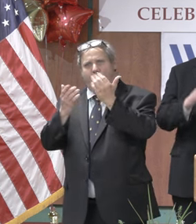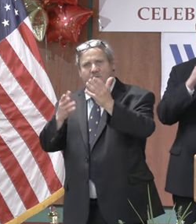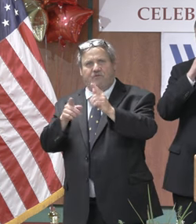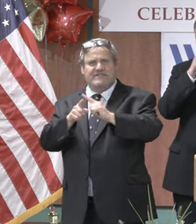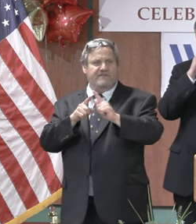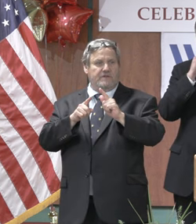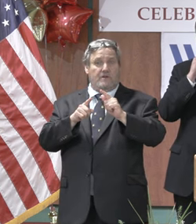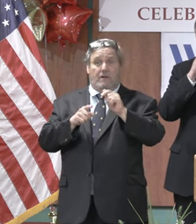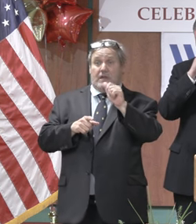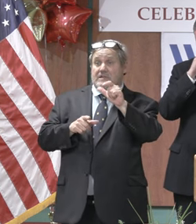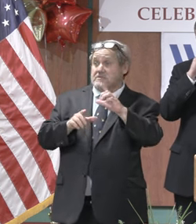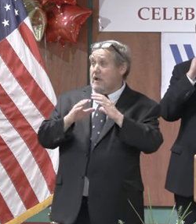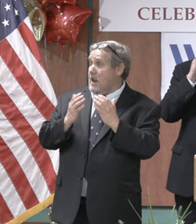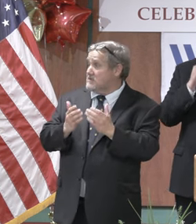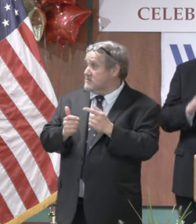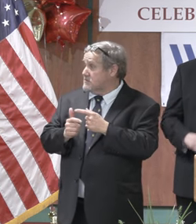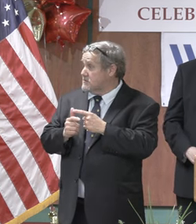forefront